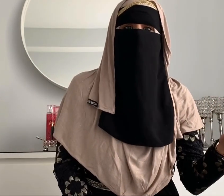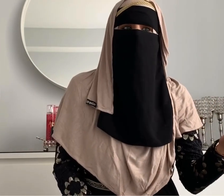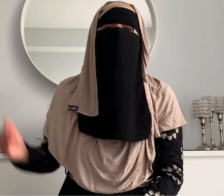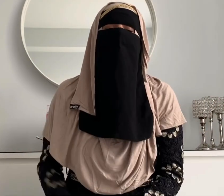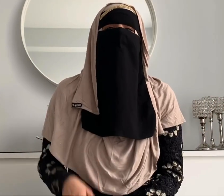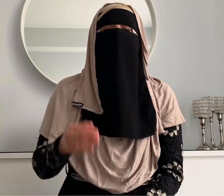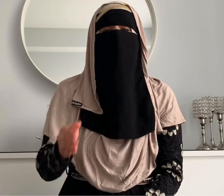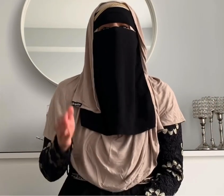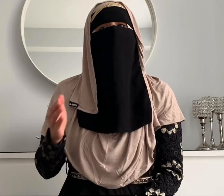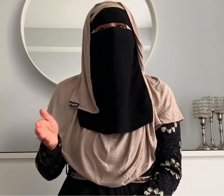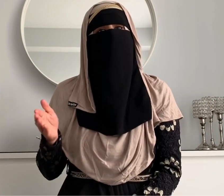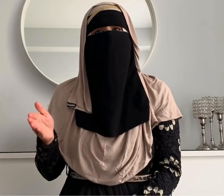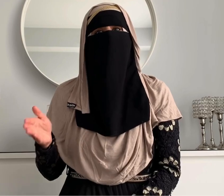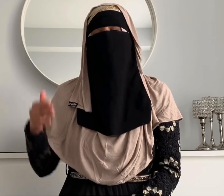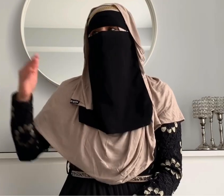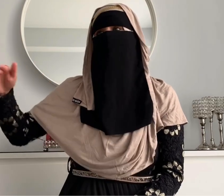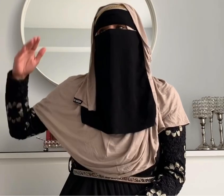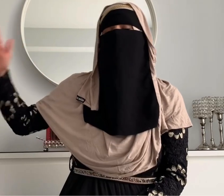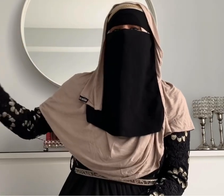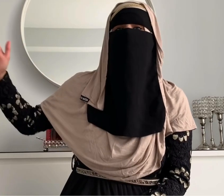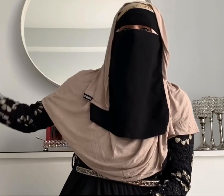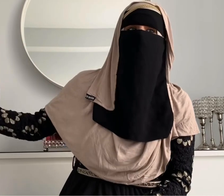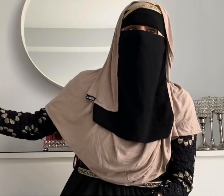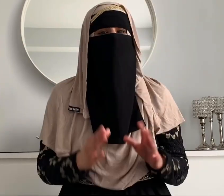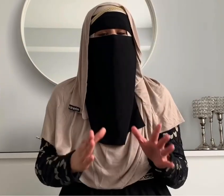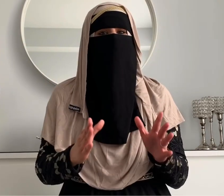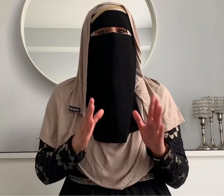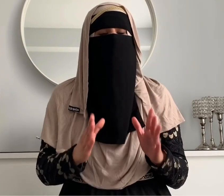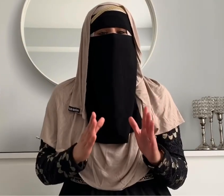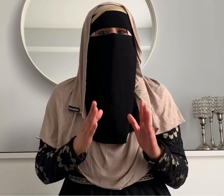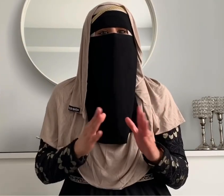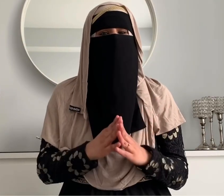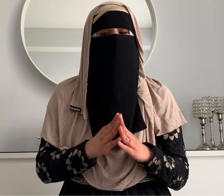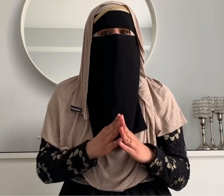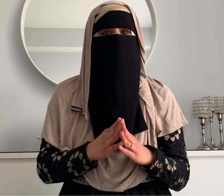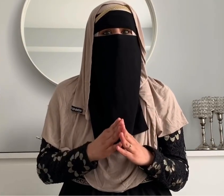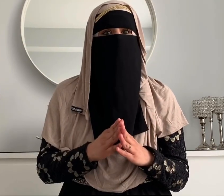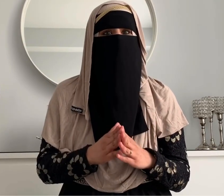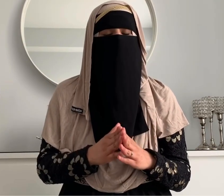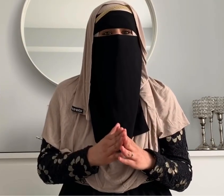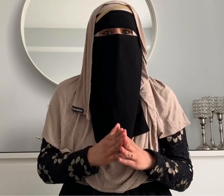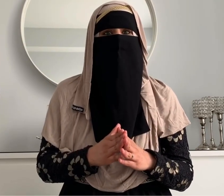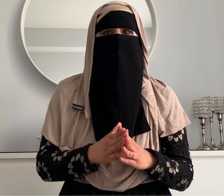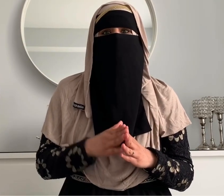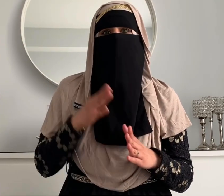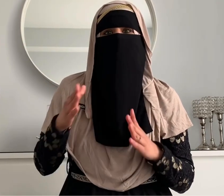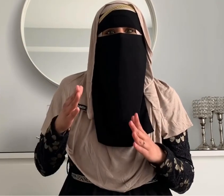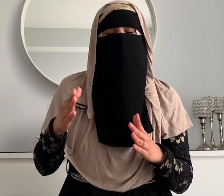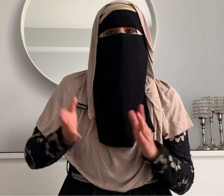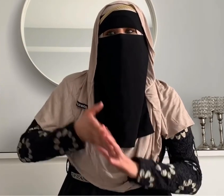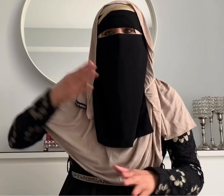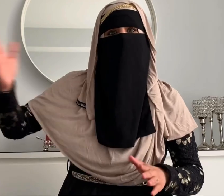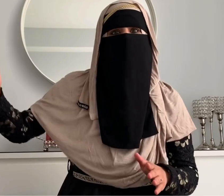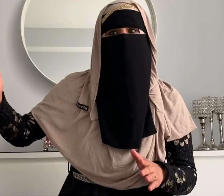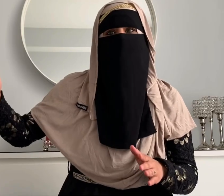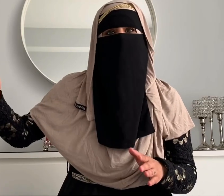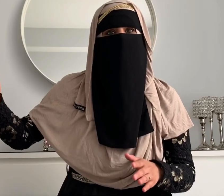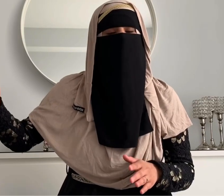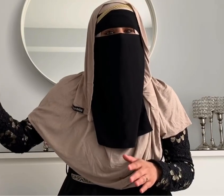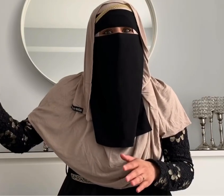kids don't start talking until way later usually kids don't start talking until a year and a half to two years